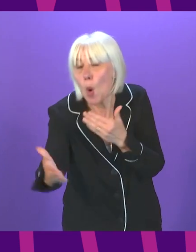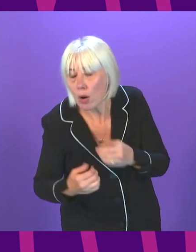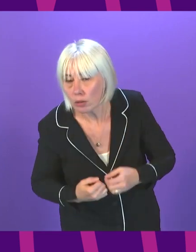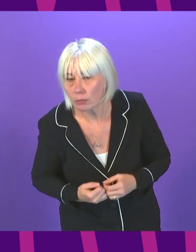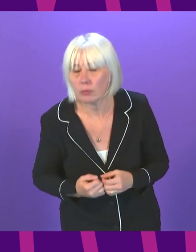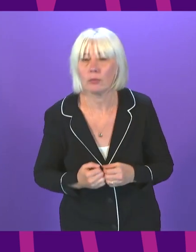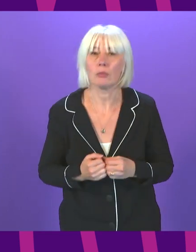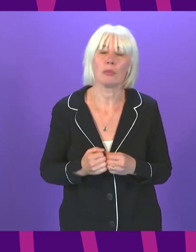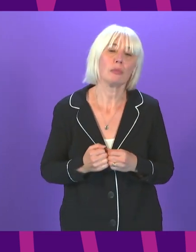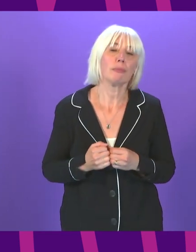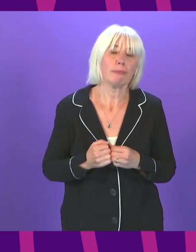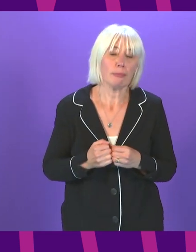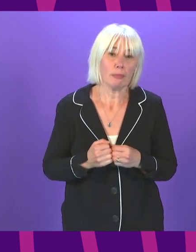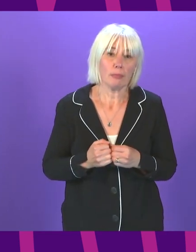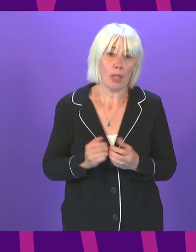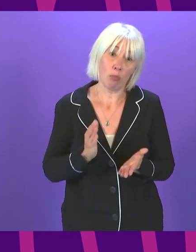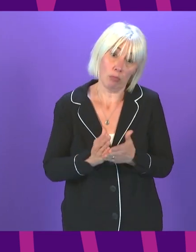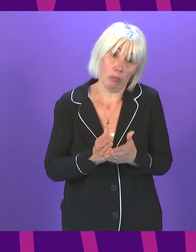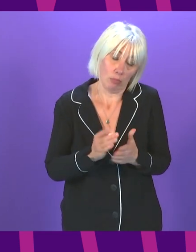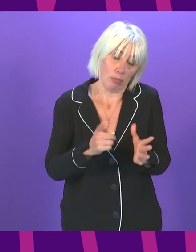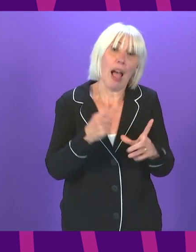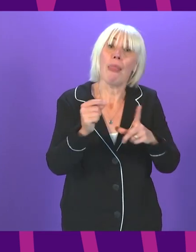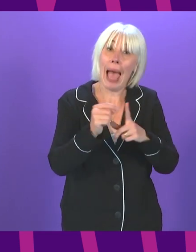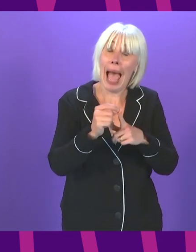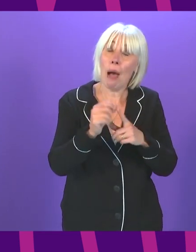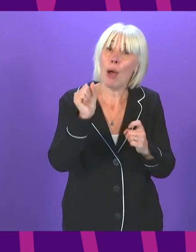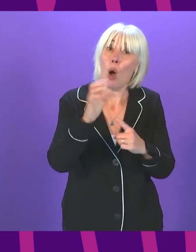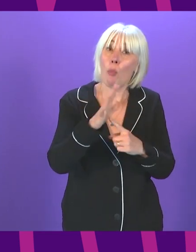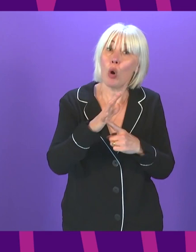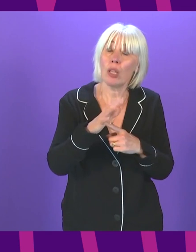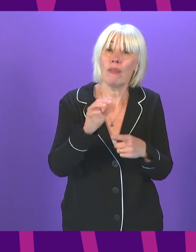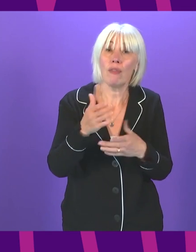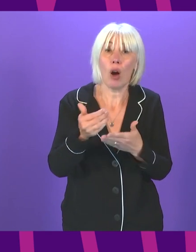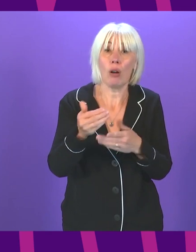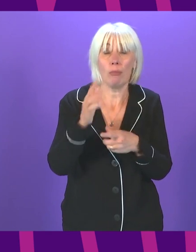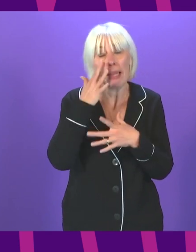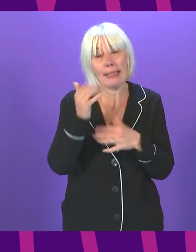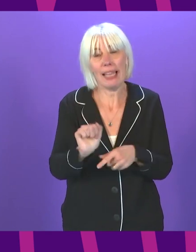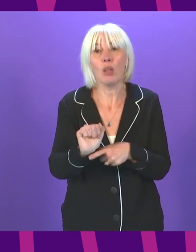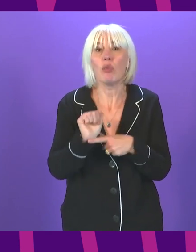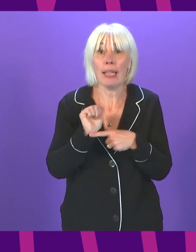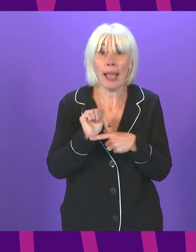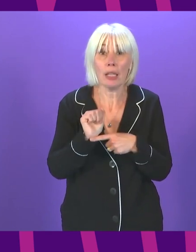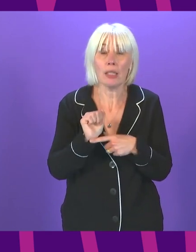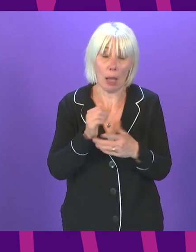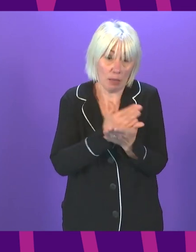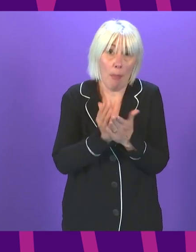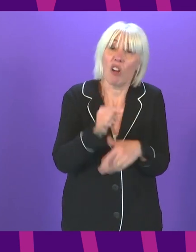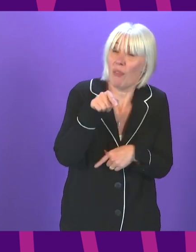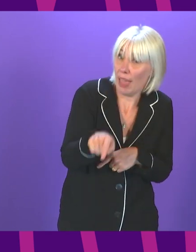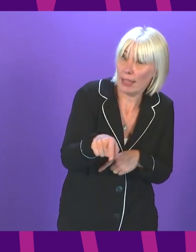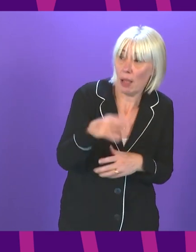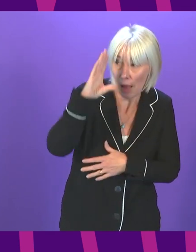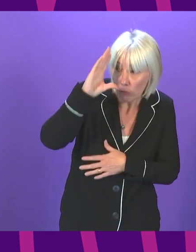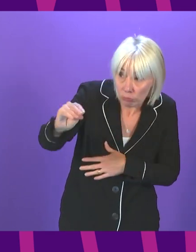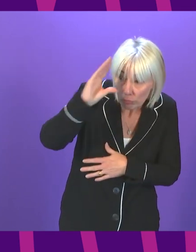I believe that the app is an important part of Test and Protect. It has never been the whole part of Test and Protect. But I take every opportunity to remind people